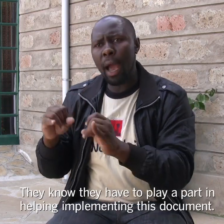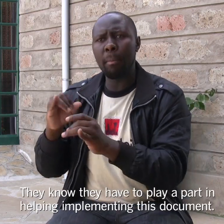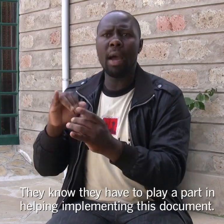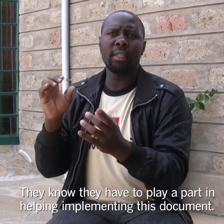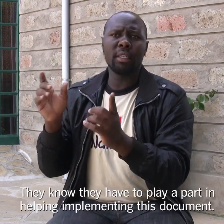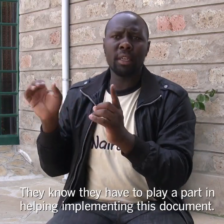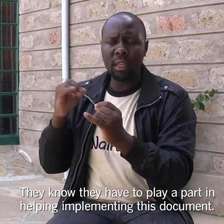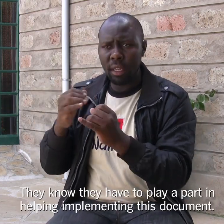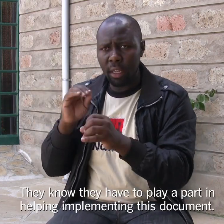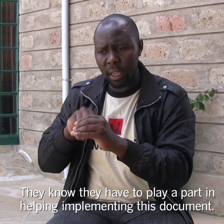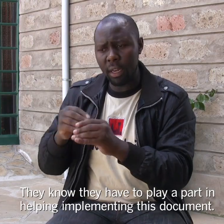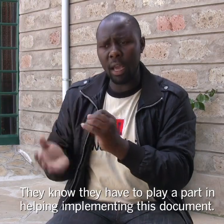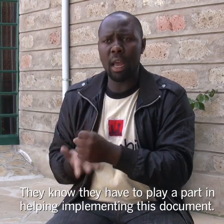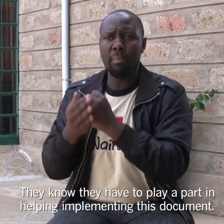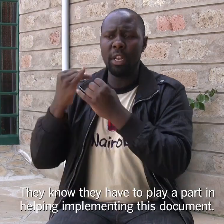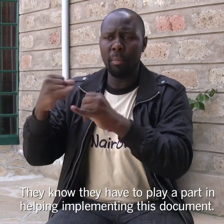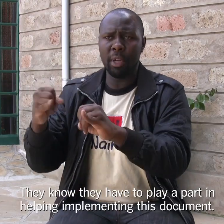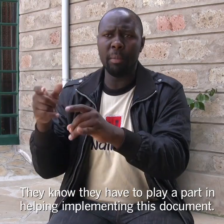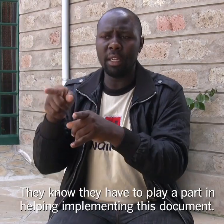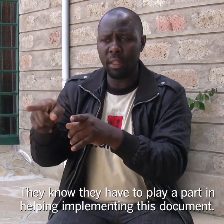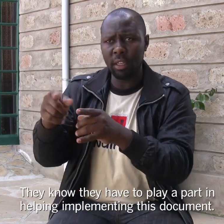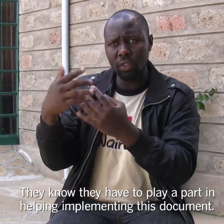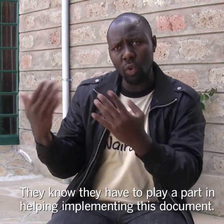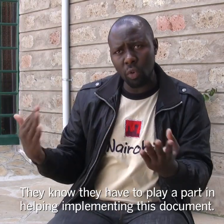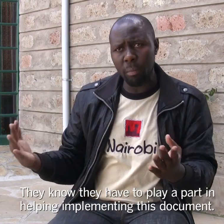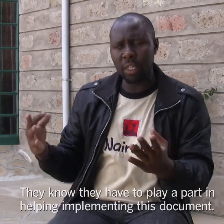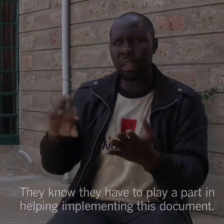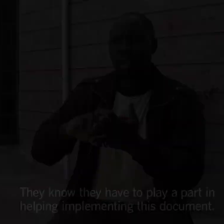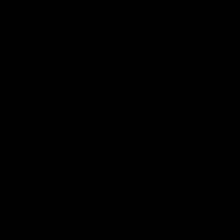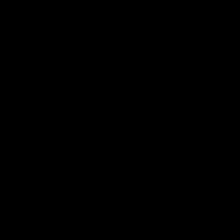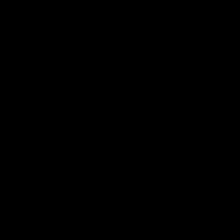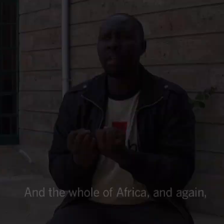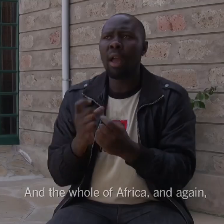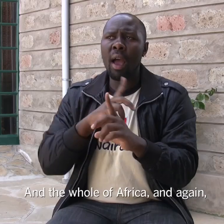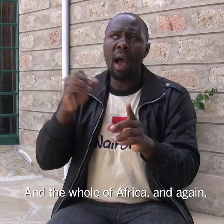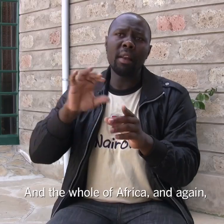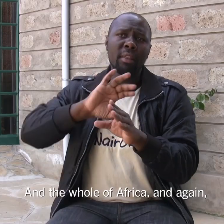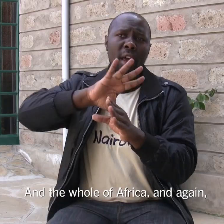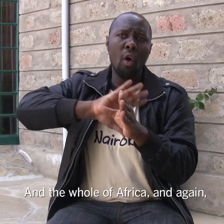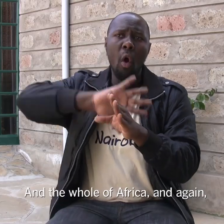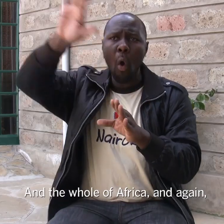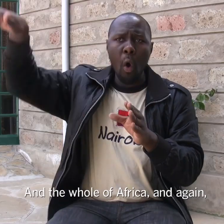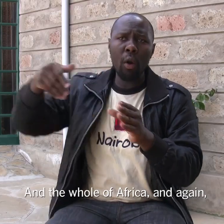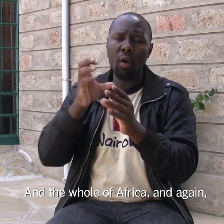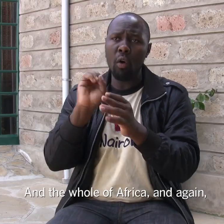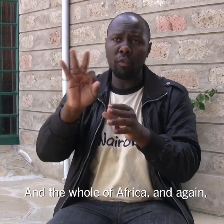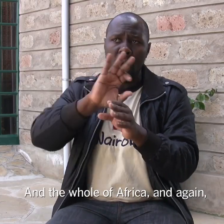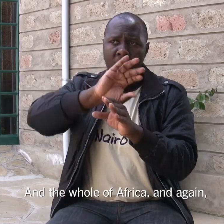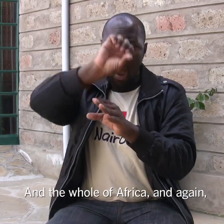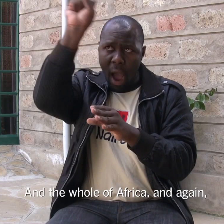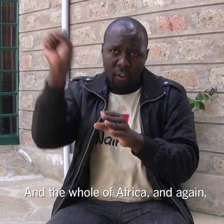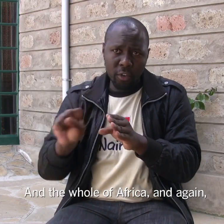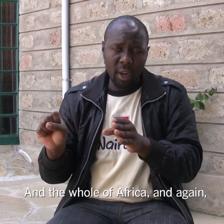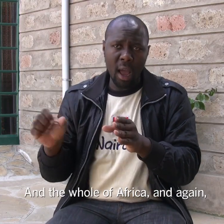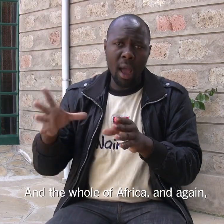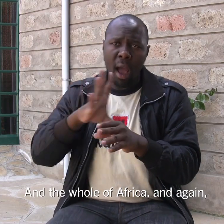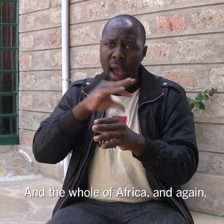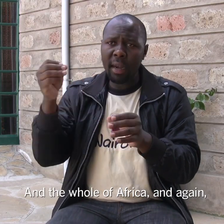a part in helping implementing these documents. And the whole of Africa, and